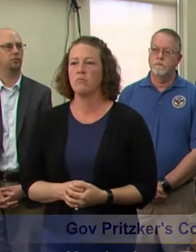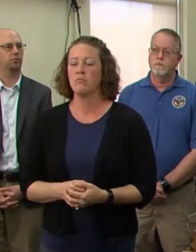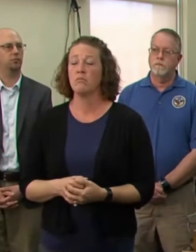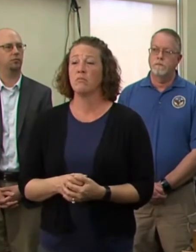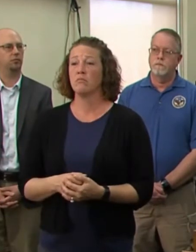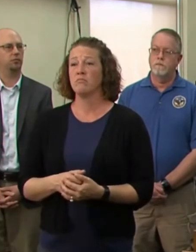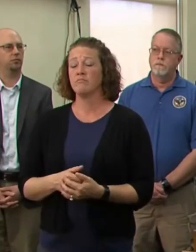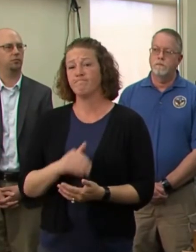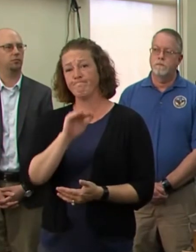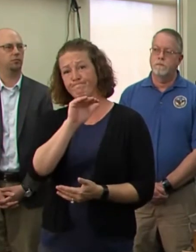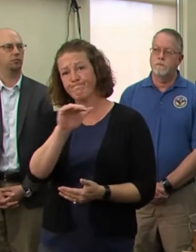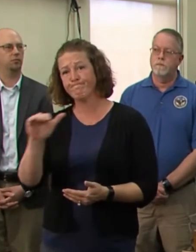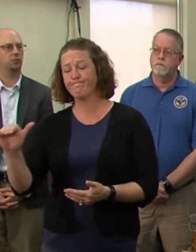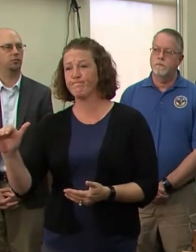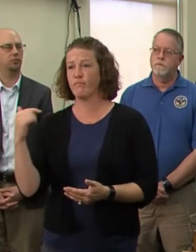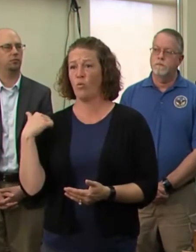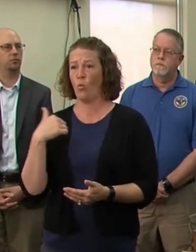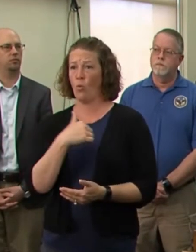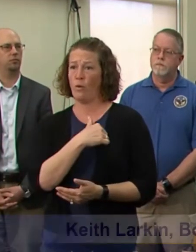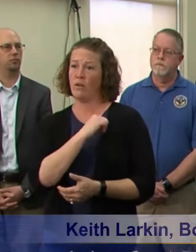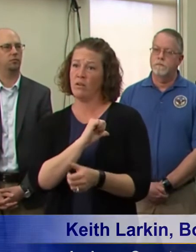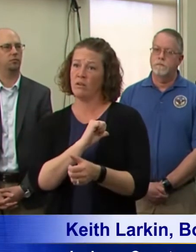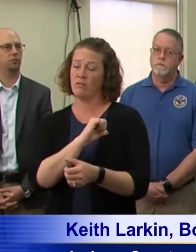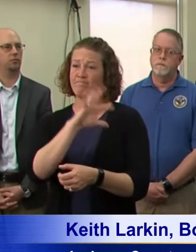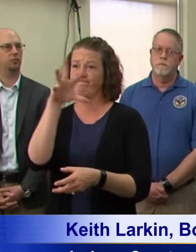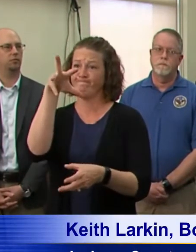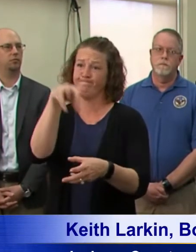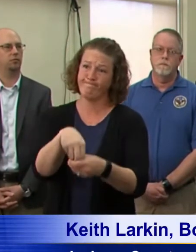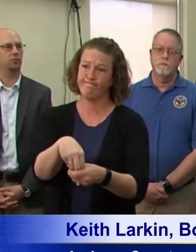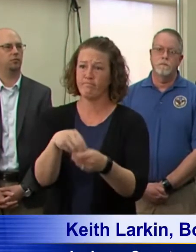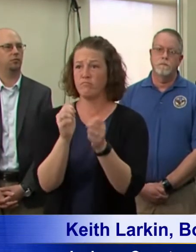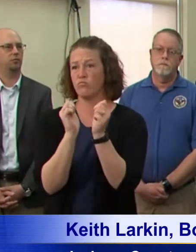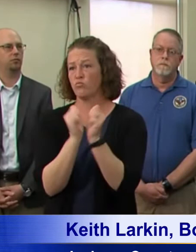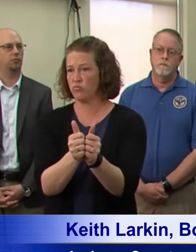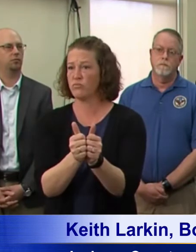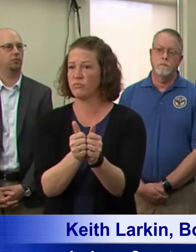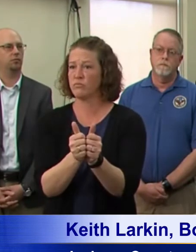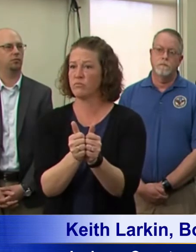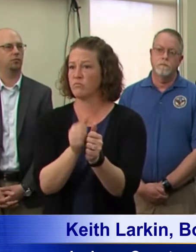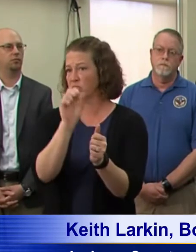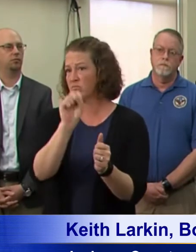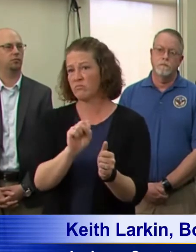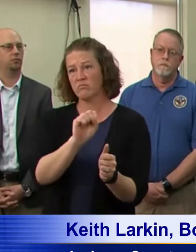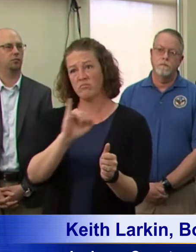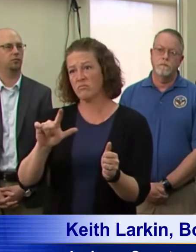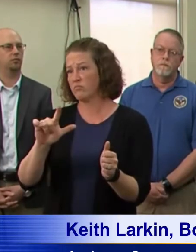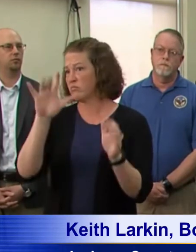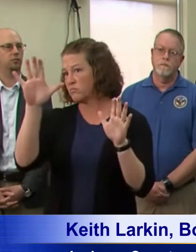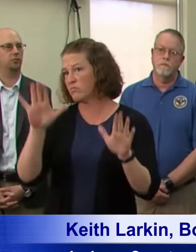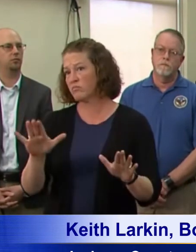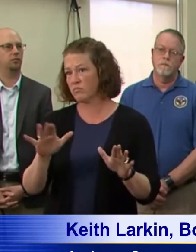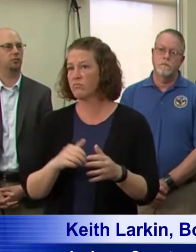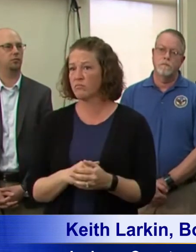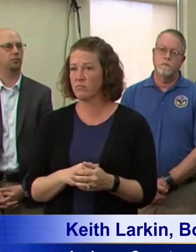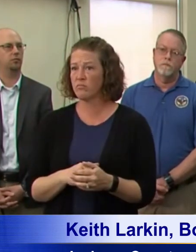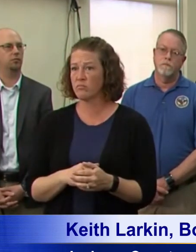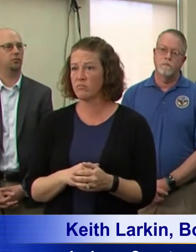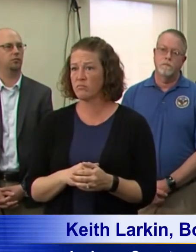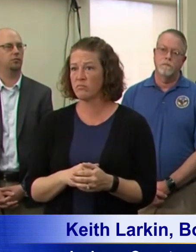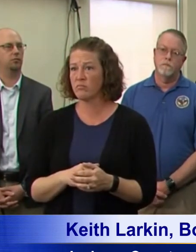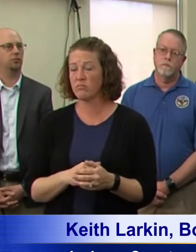in this together. The best part of living in Southern Illinois is the community. Certainly, you should follow the guidelines from health officials